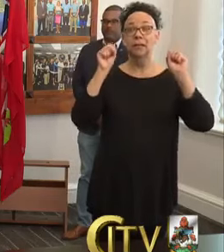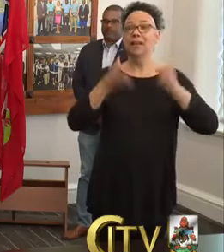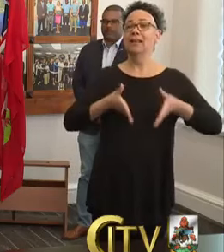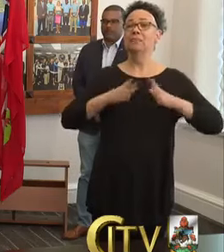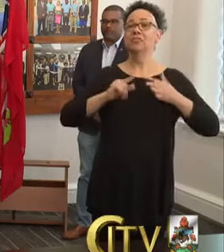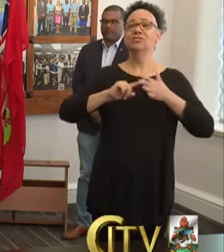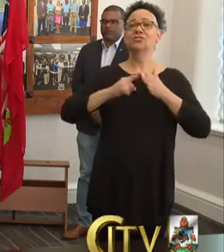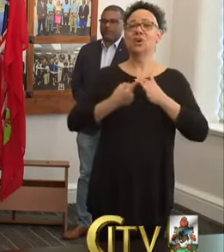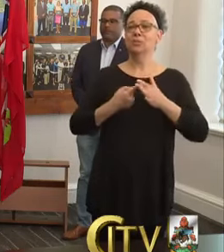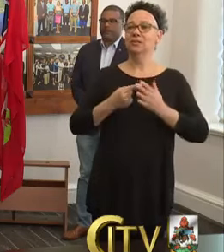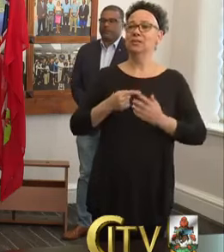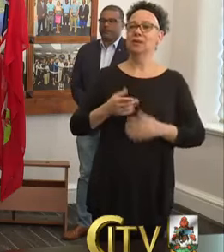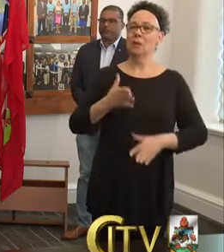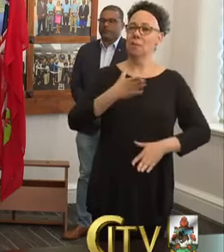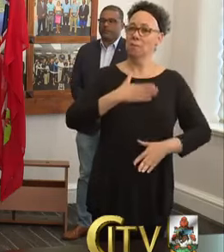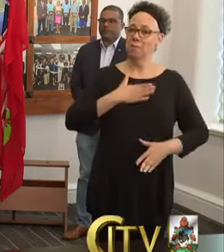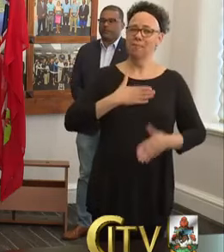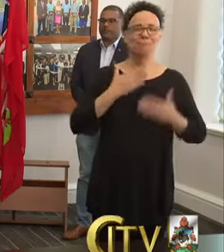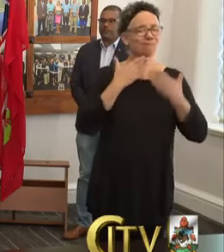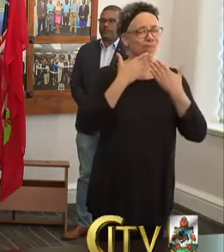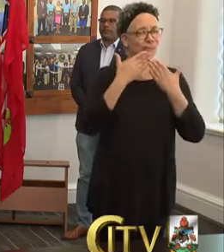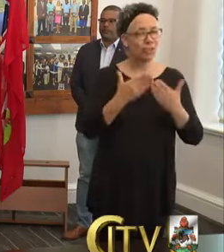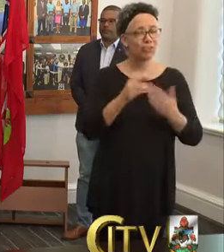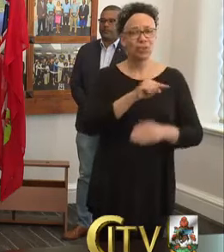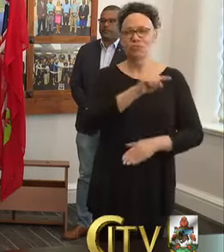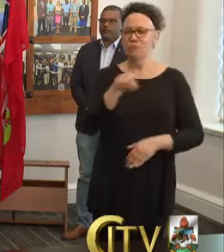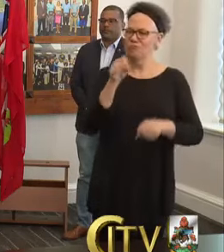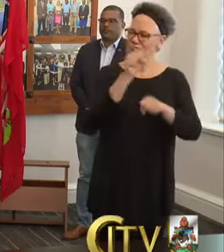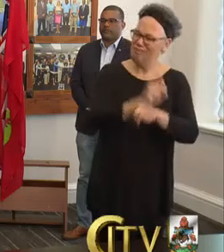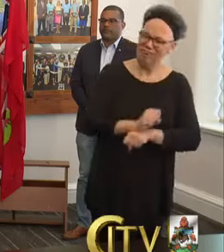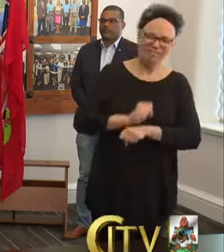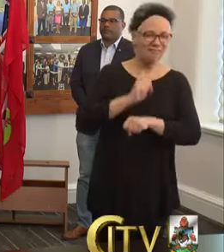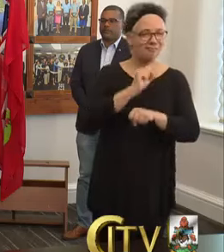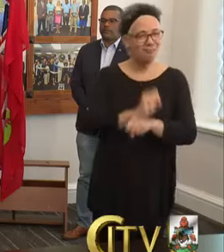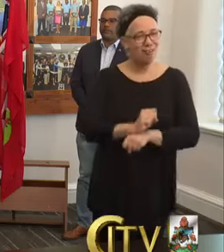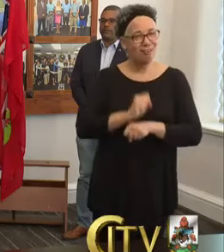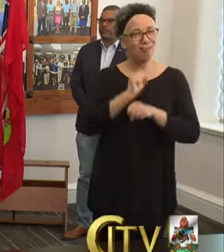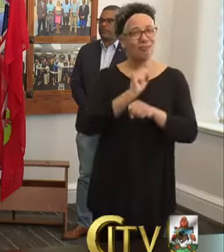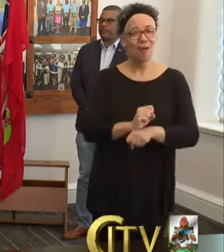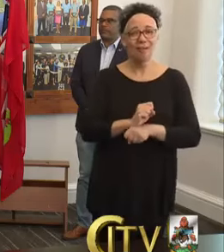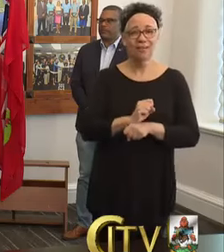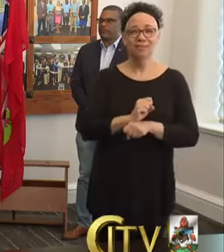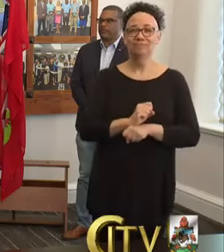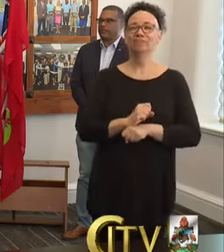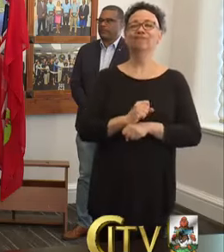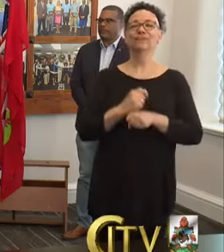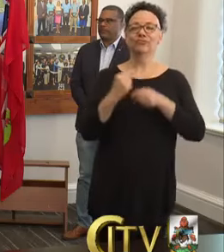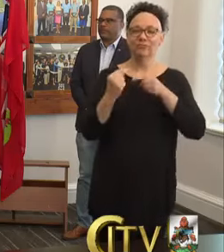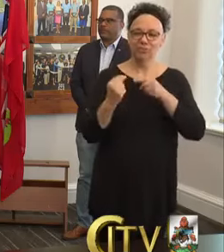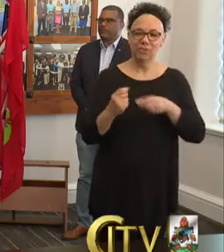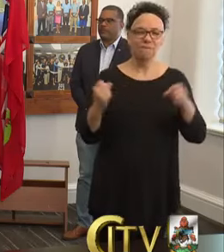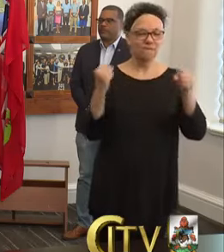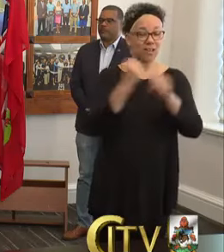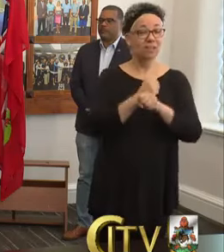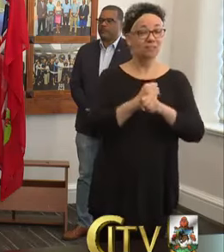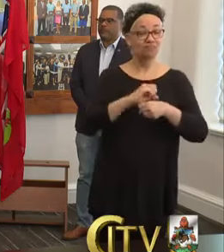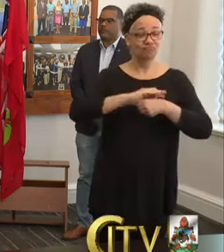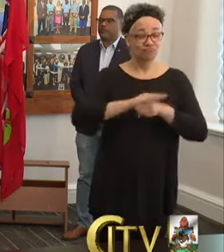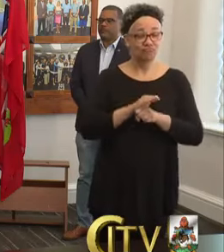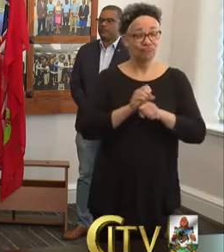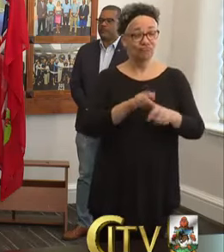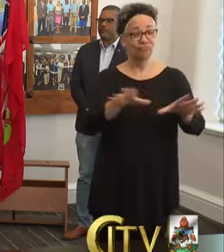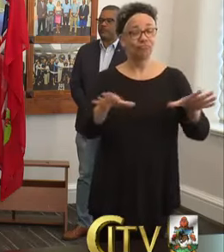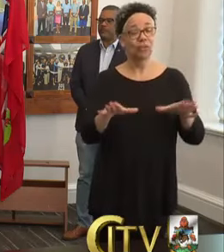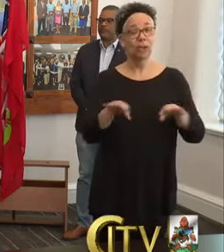start by paying my tribute to all those who are working so hard to tackle COVID-19 in Bermuda and doing everything